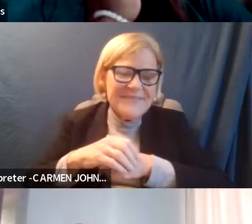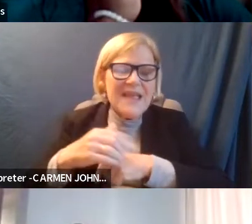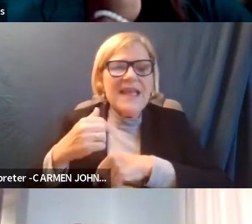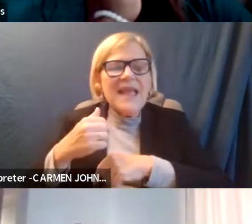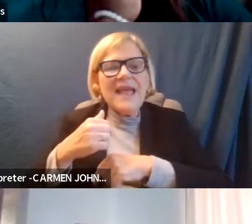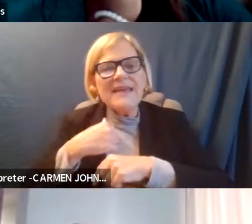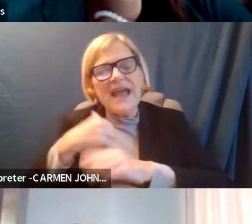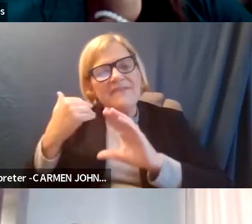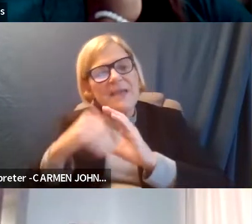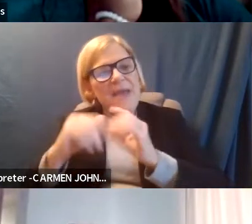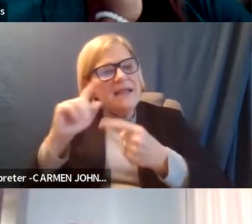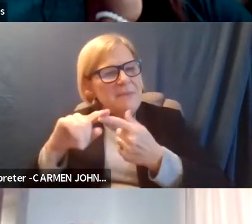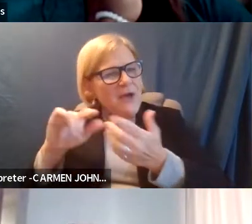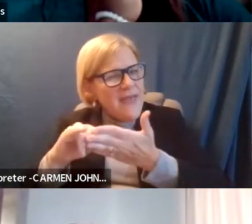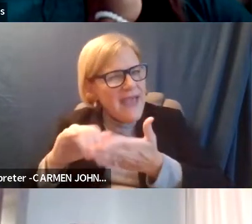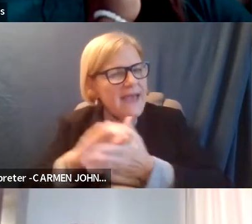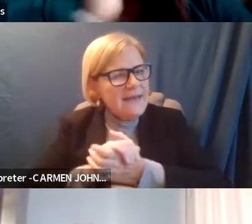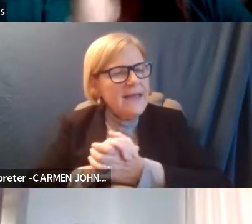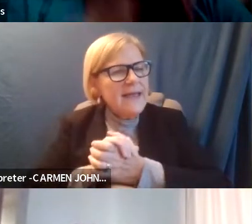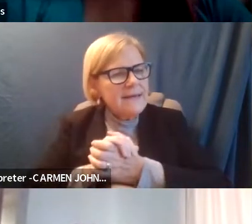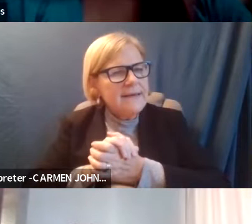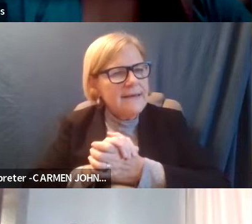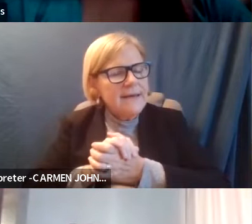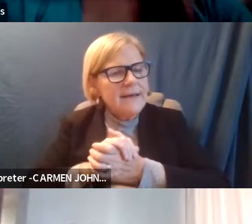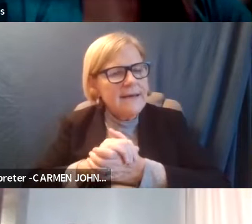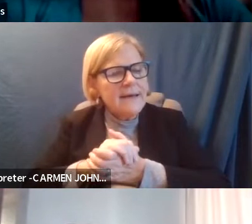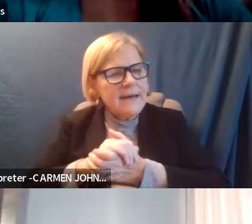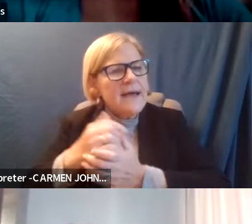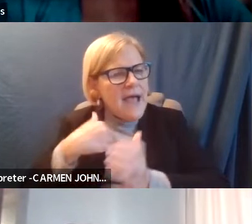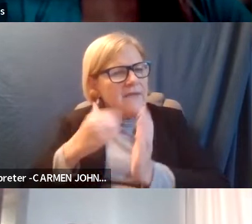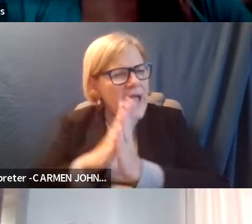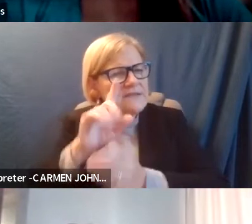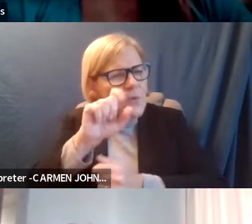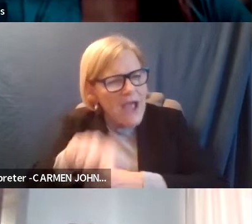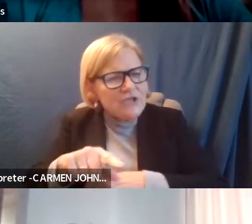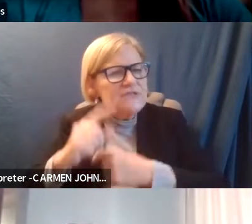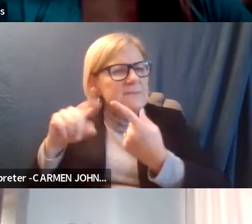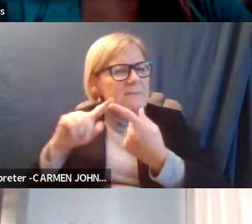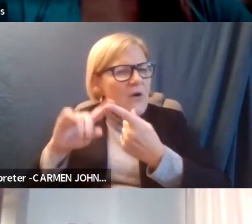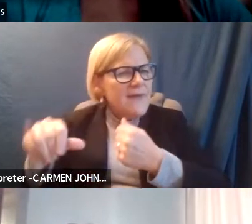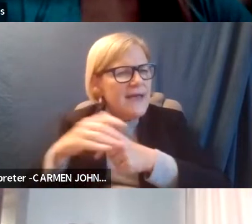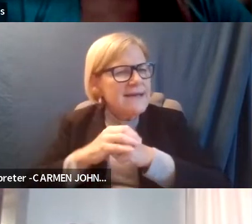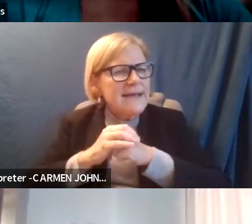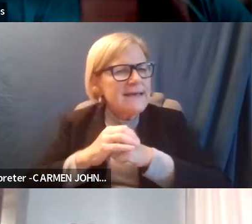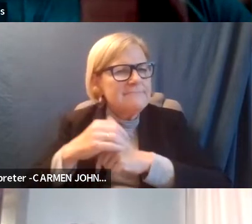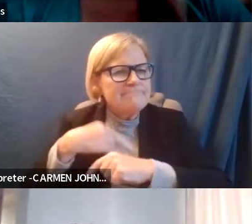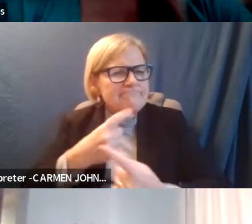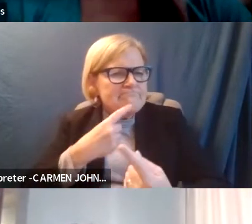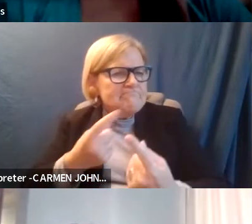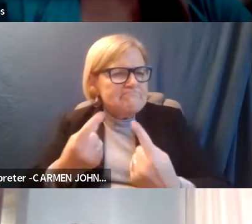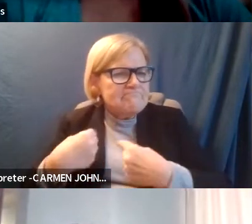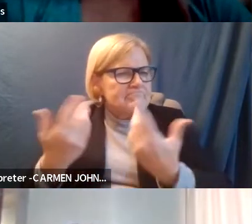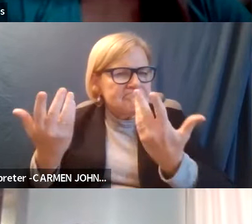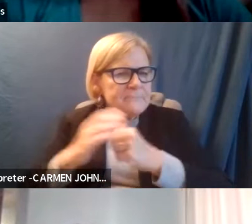I've emailed about it and I've asked a question or two about it and I haven't heard